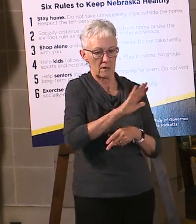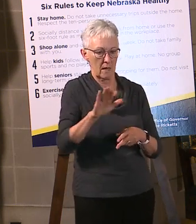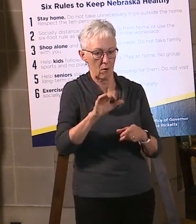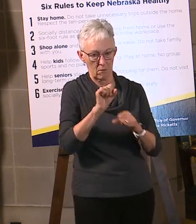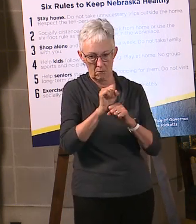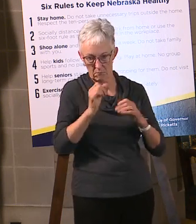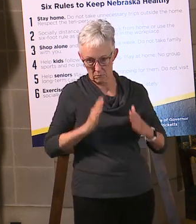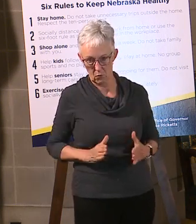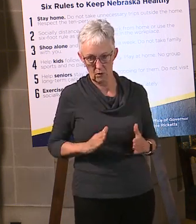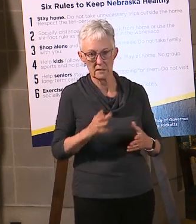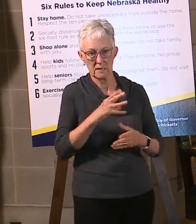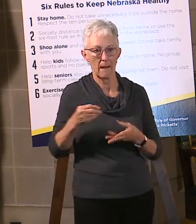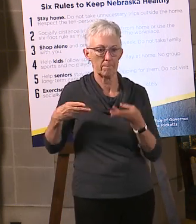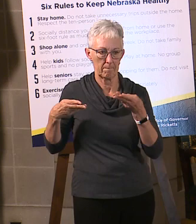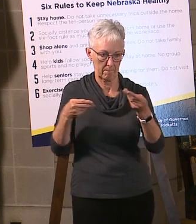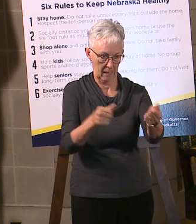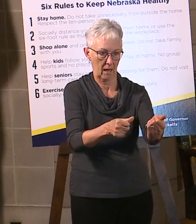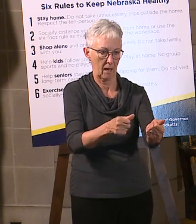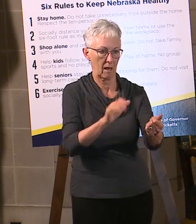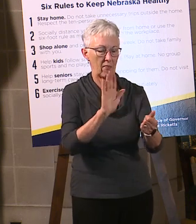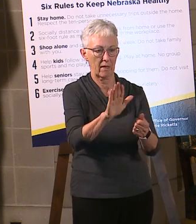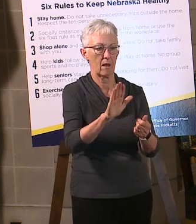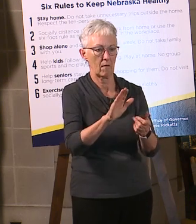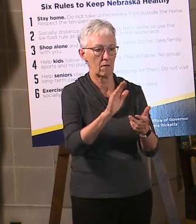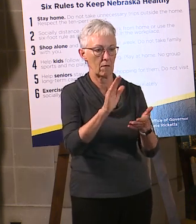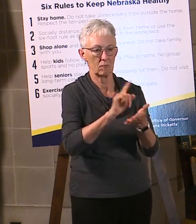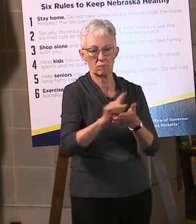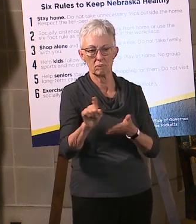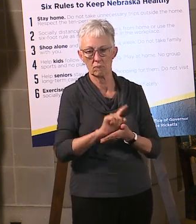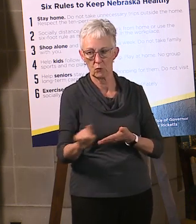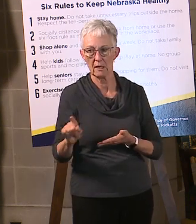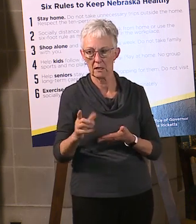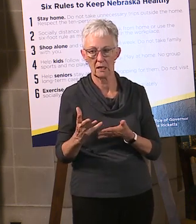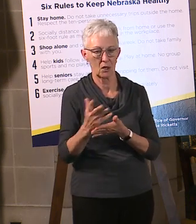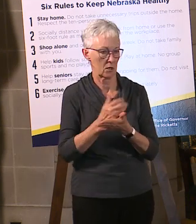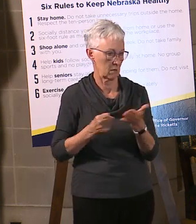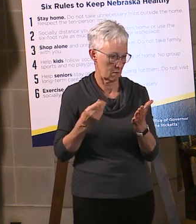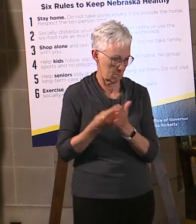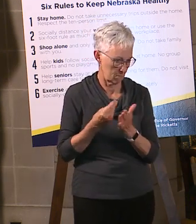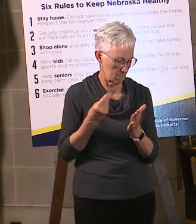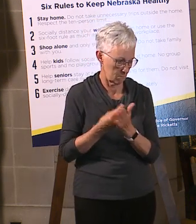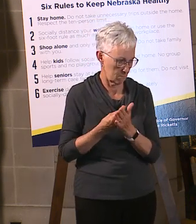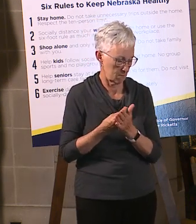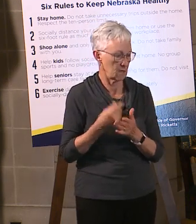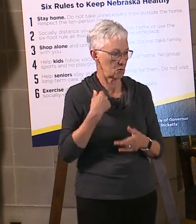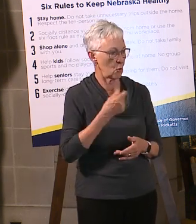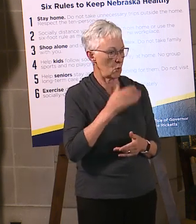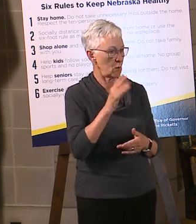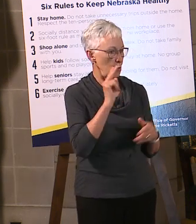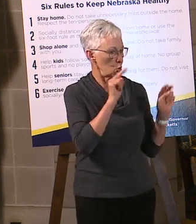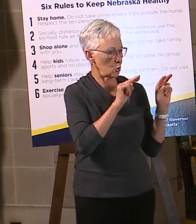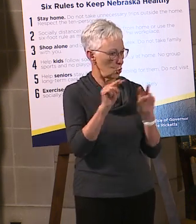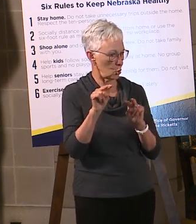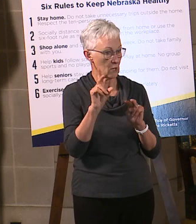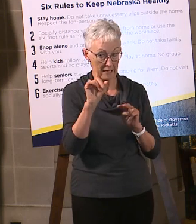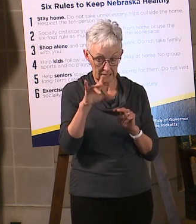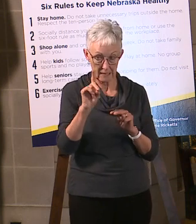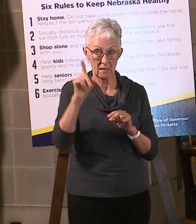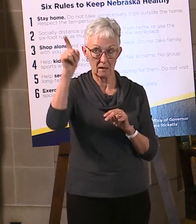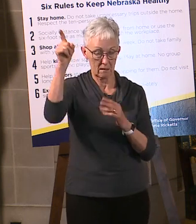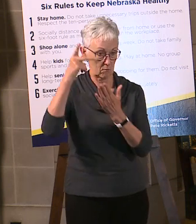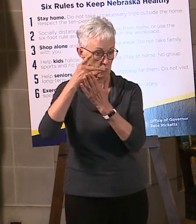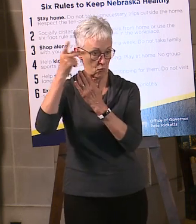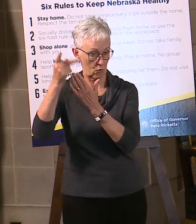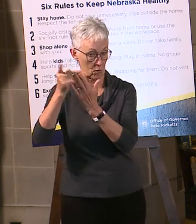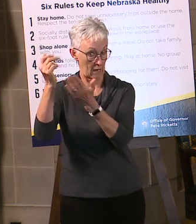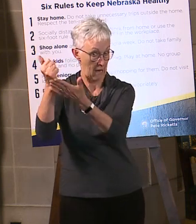see in that second survey, how have those programs helped them? Did those programs help businesses do exactly that?